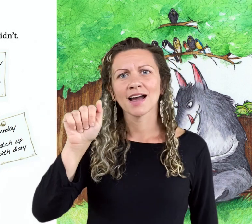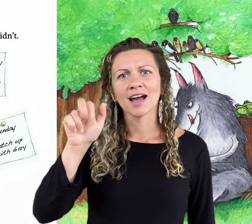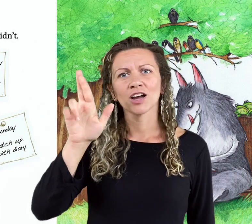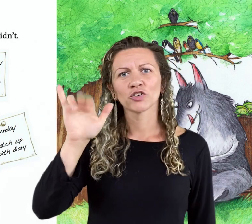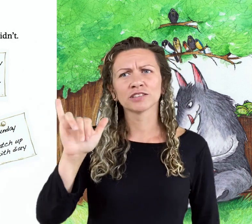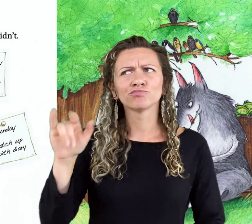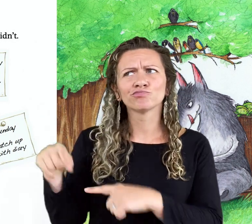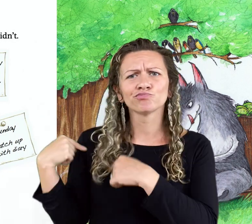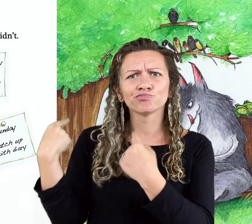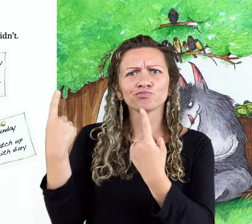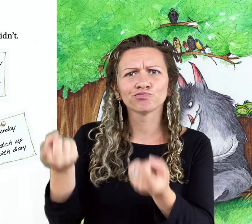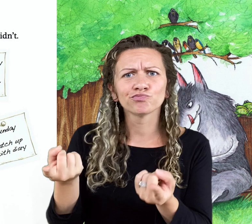catch up with diary.